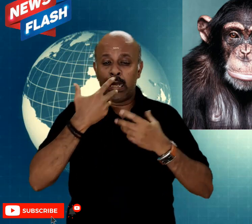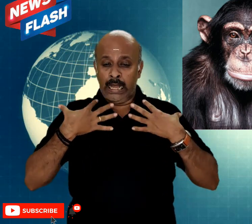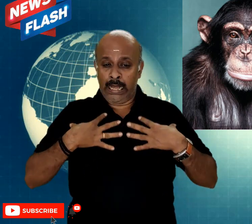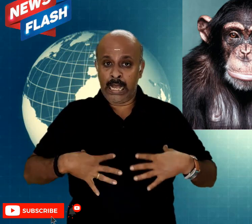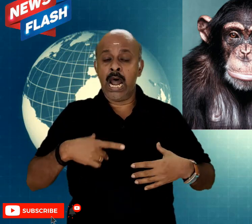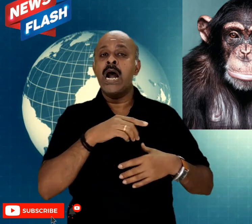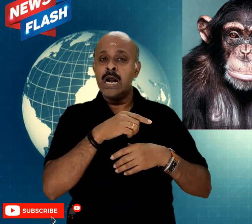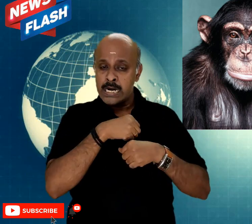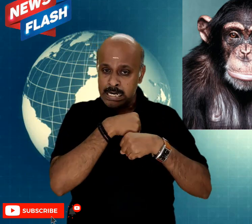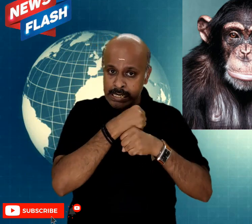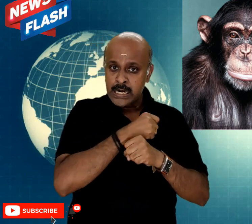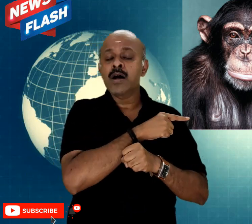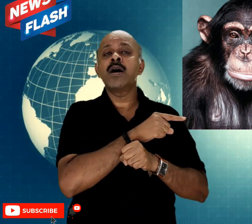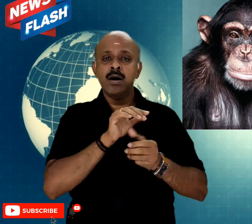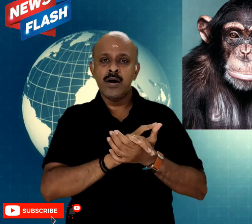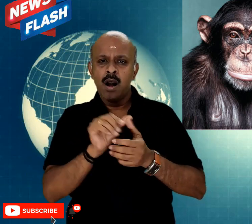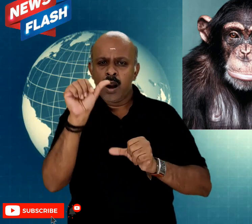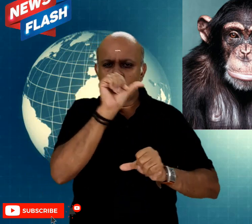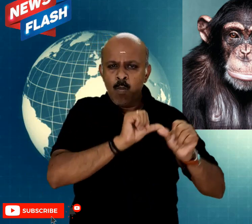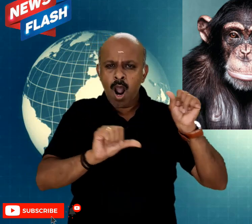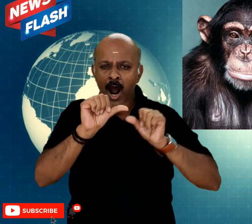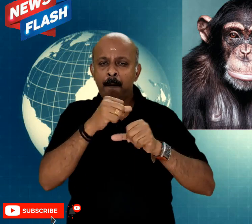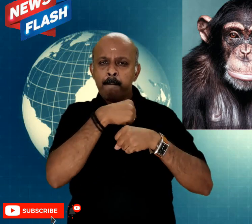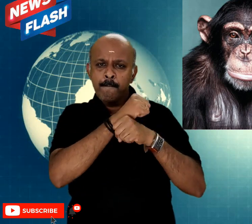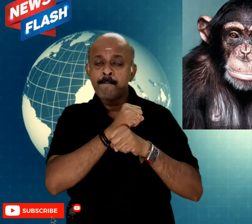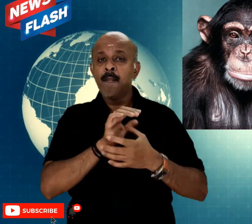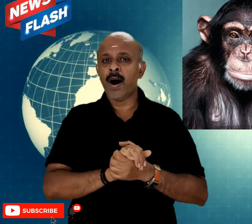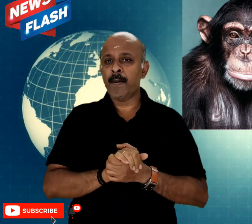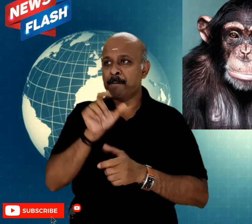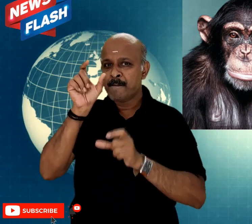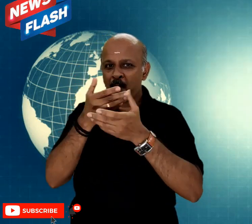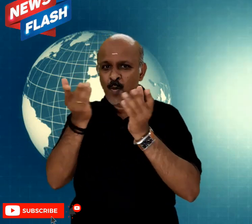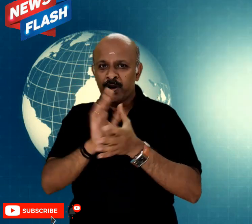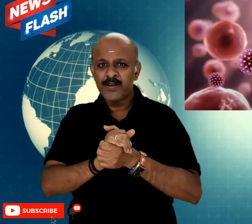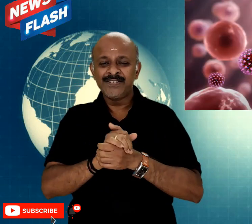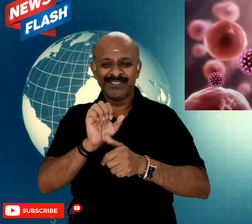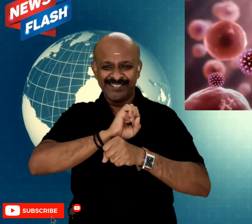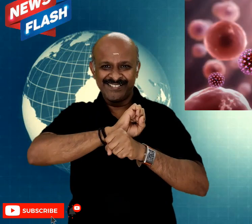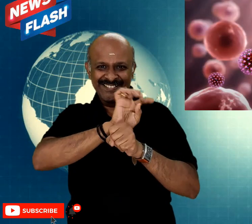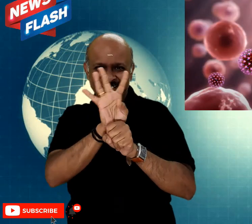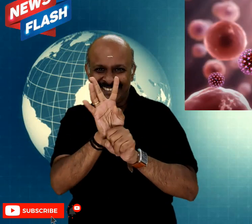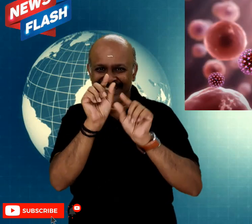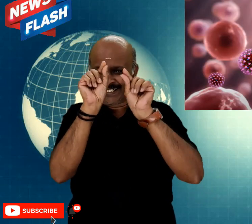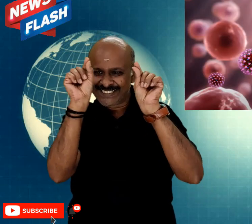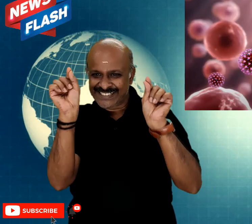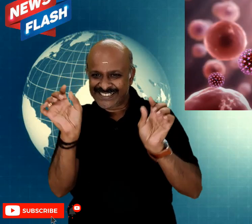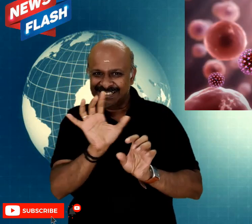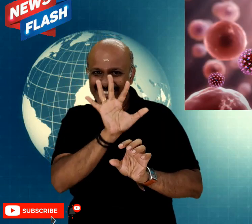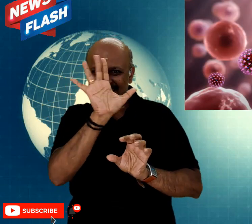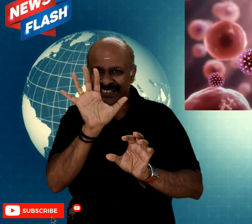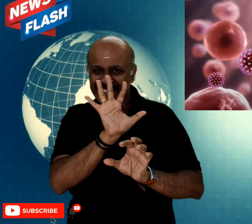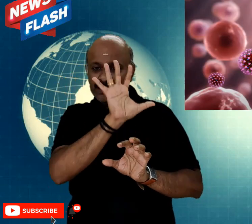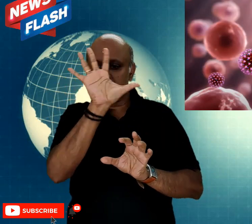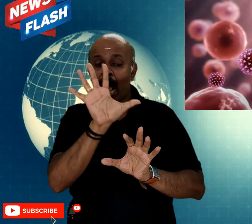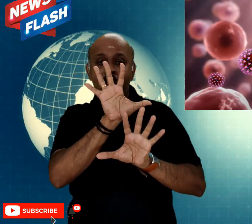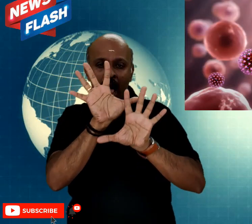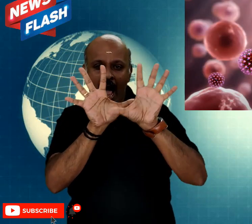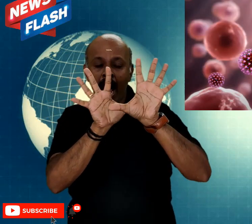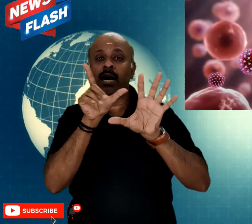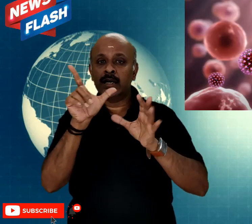However, in this vaccine, it transmits genetic instruction to the immunity system that destroys